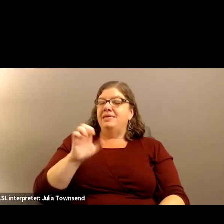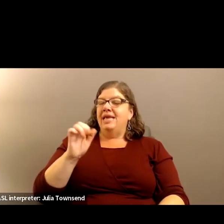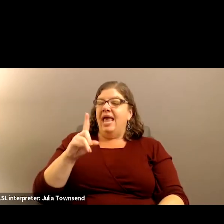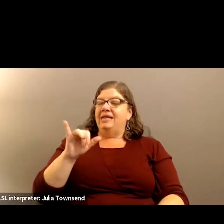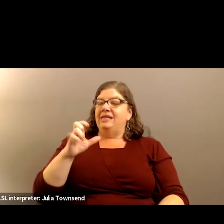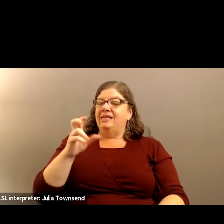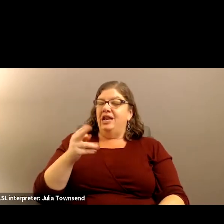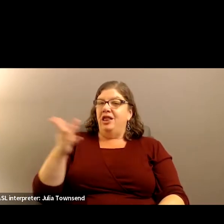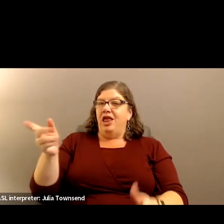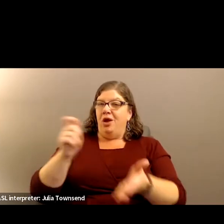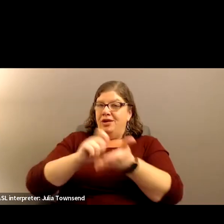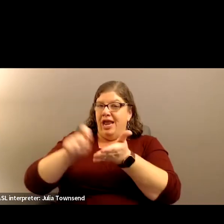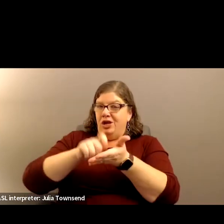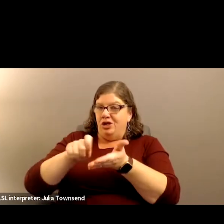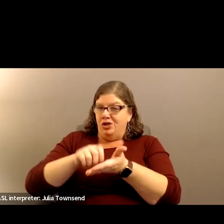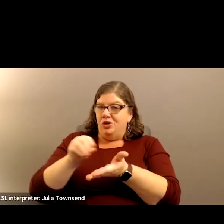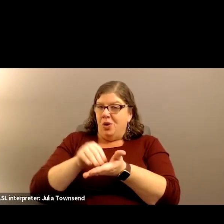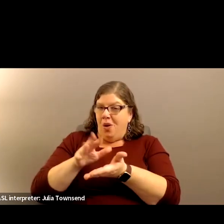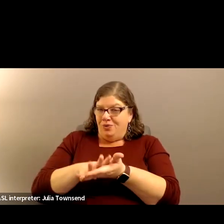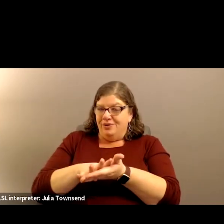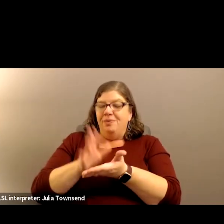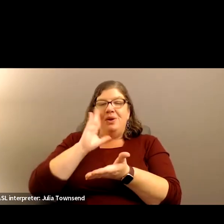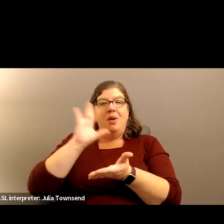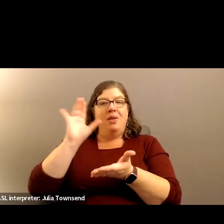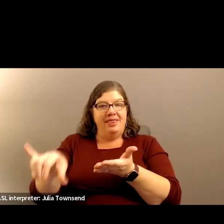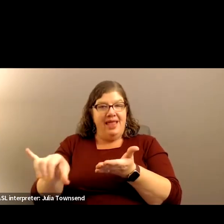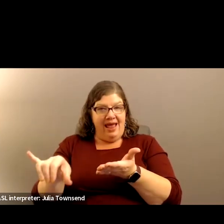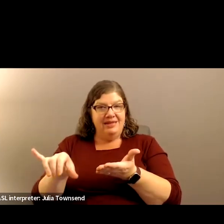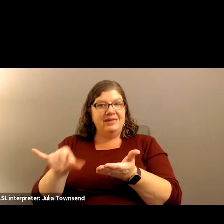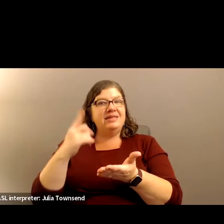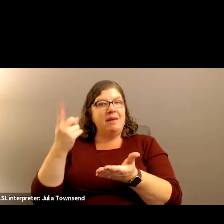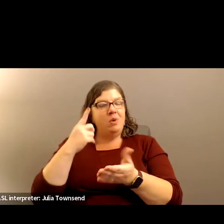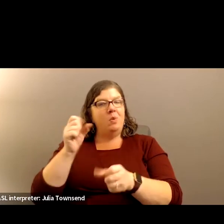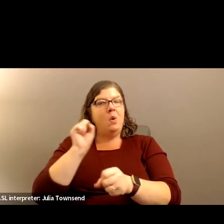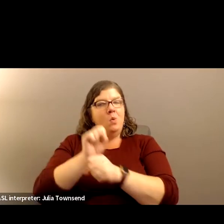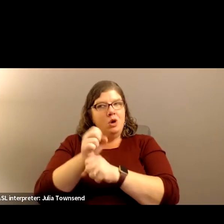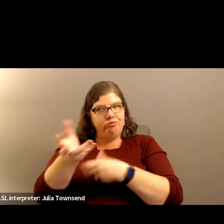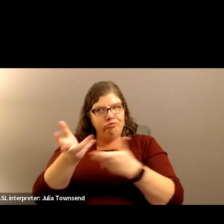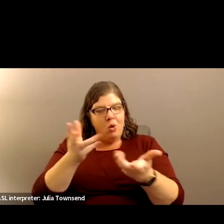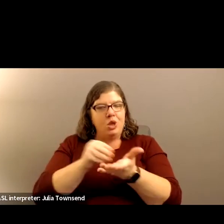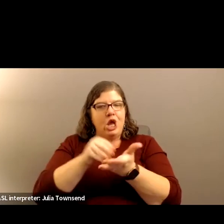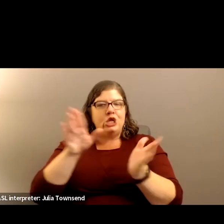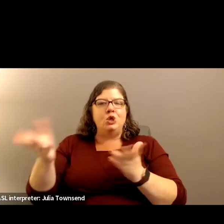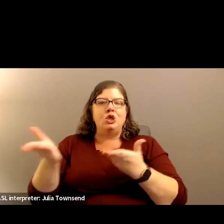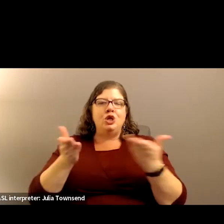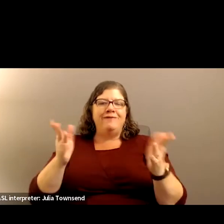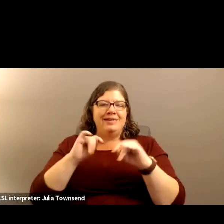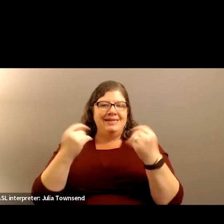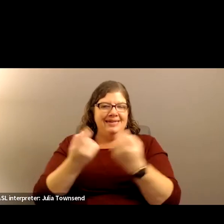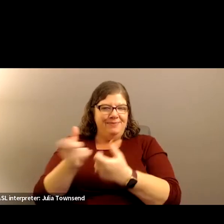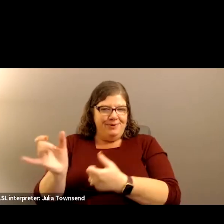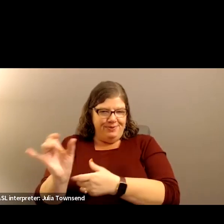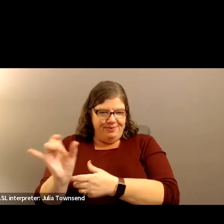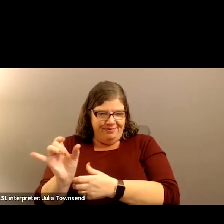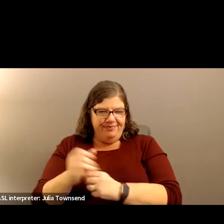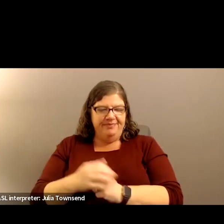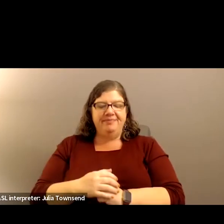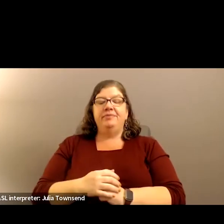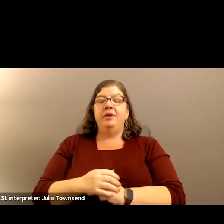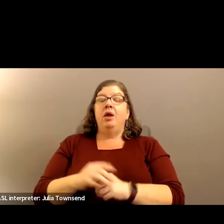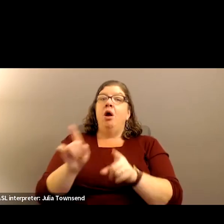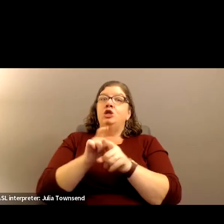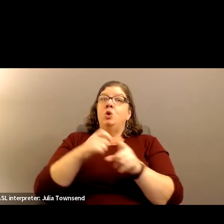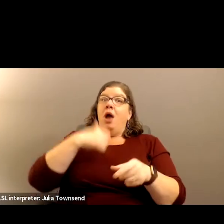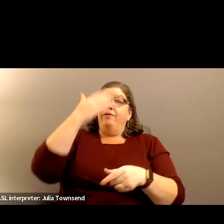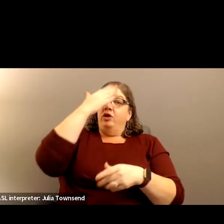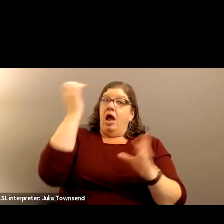there taking notes. I'm taking notes because we know that's something that will be worked through with our student services team as well. I also failed to